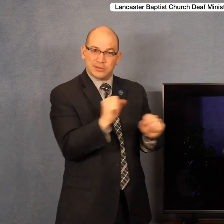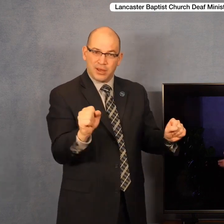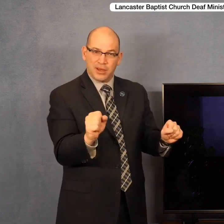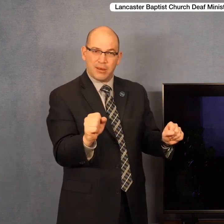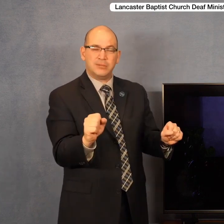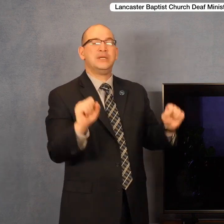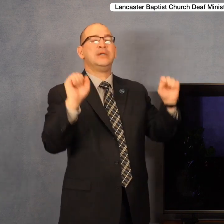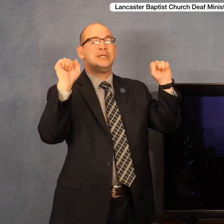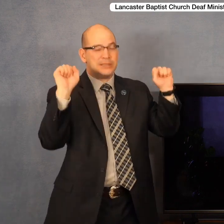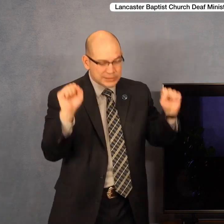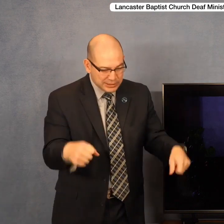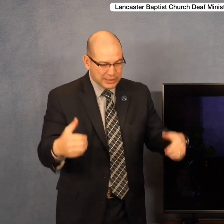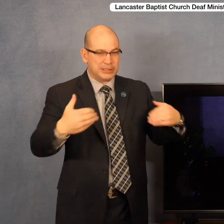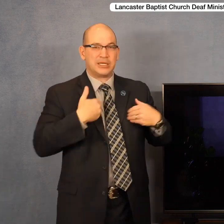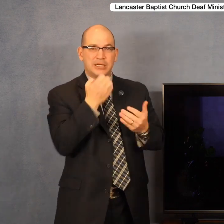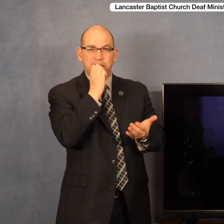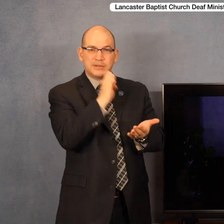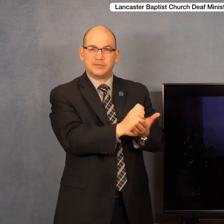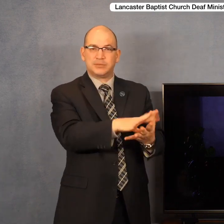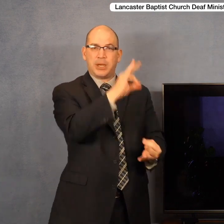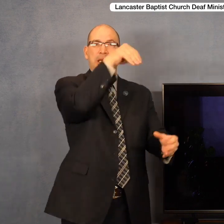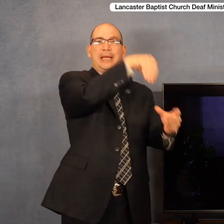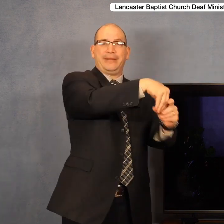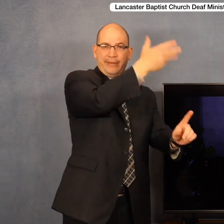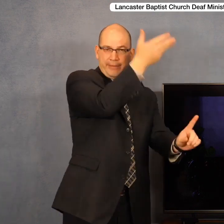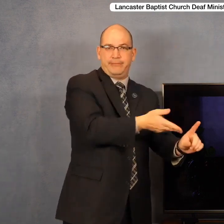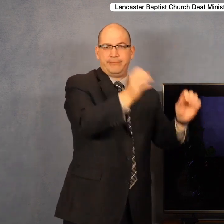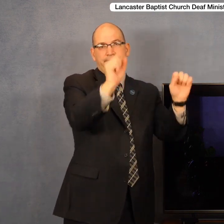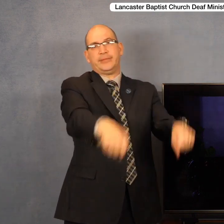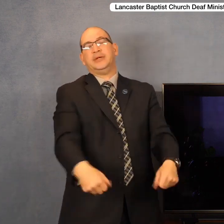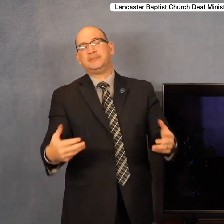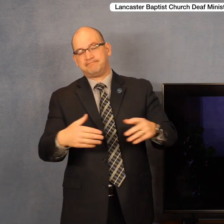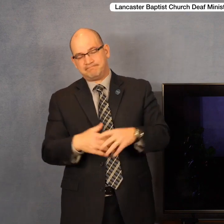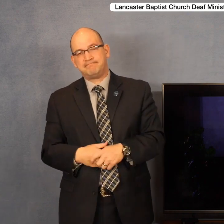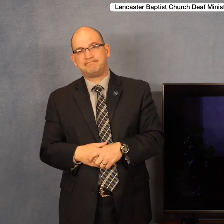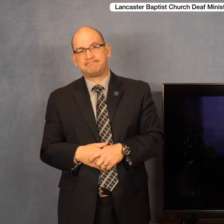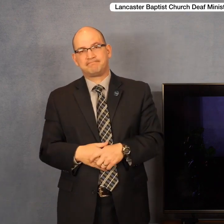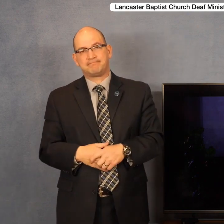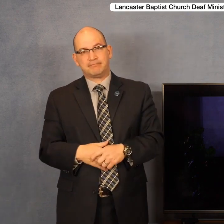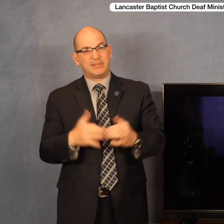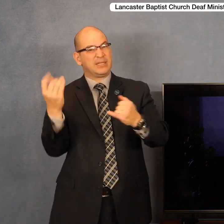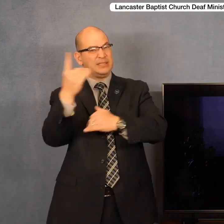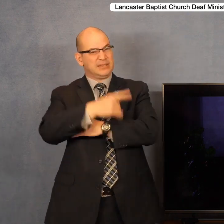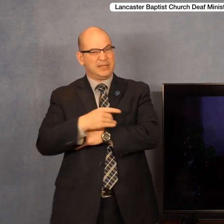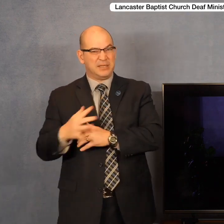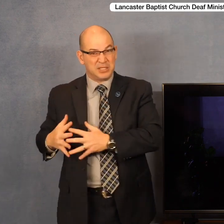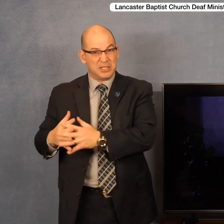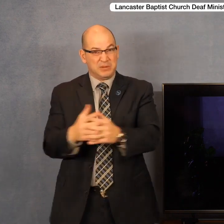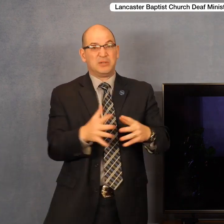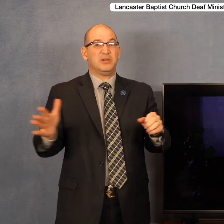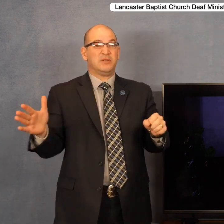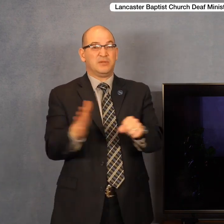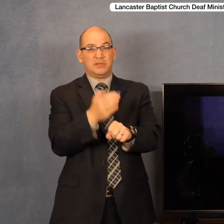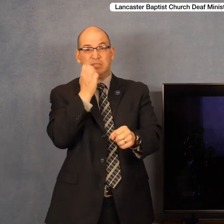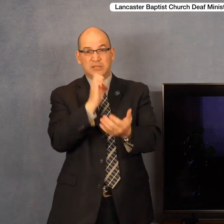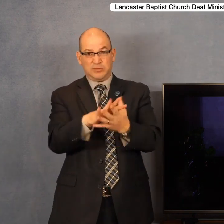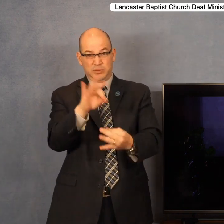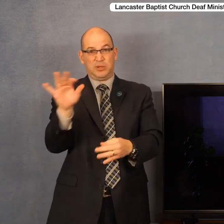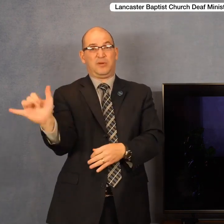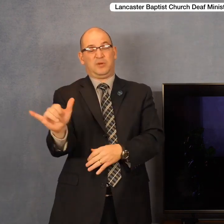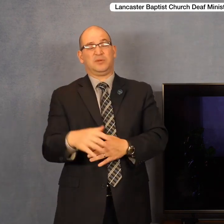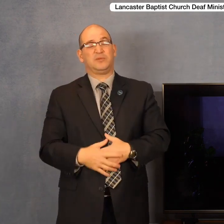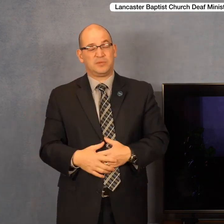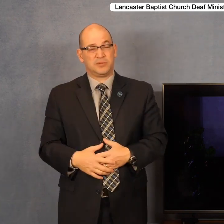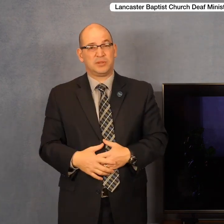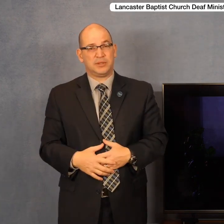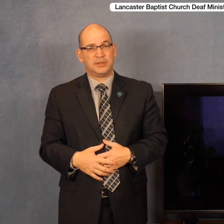satanic influence today that is present in our society as well. There was a demonic dilemma taking place. Verse 28 tells us